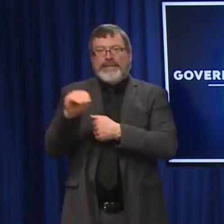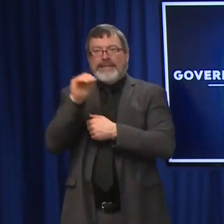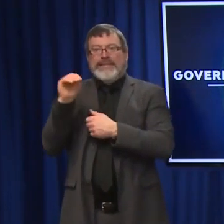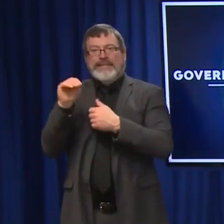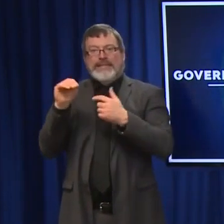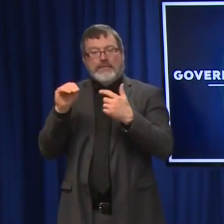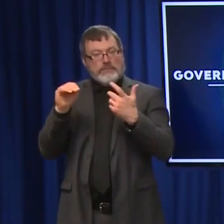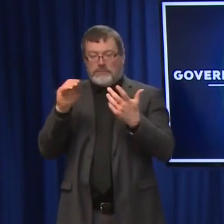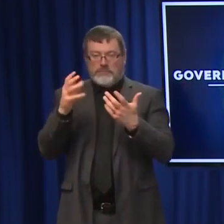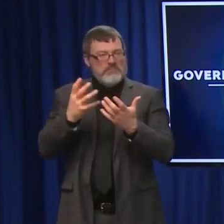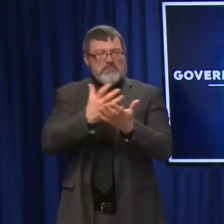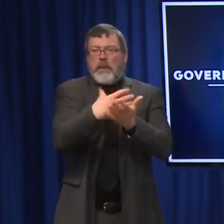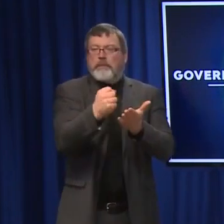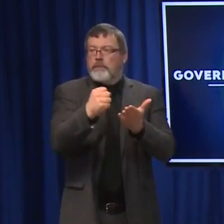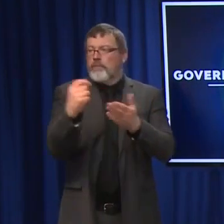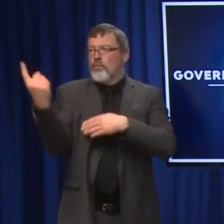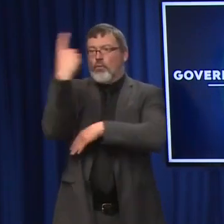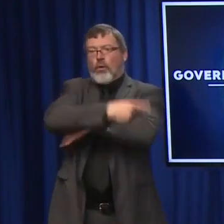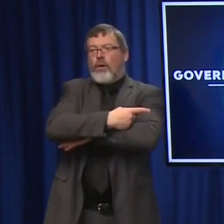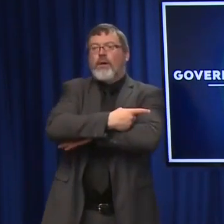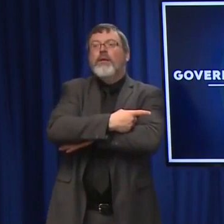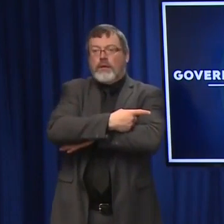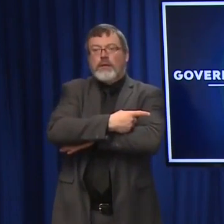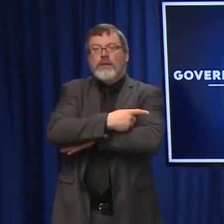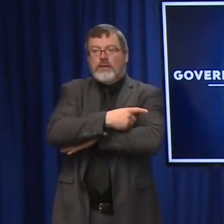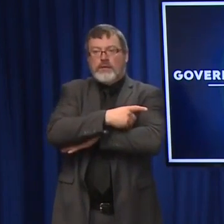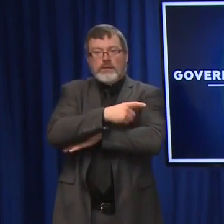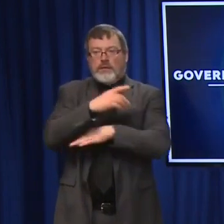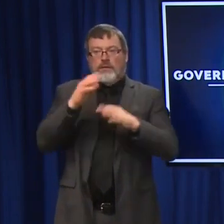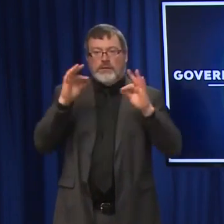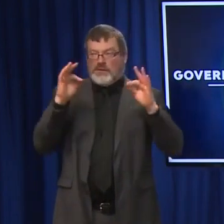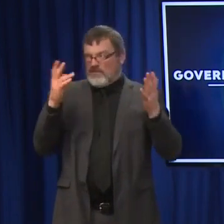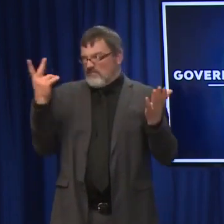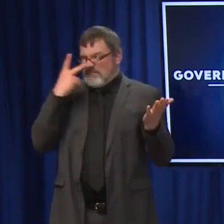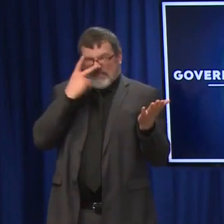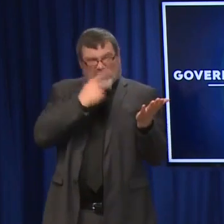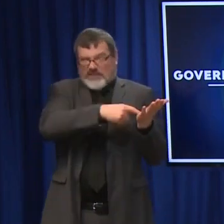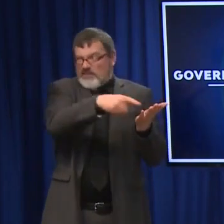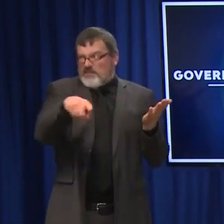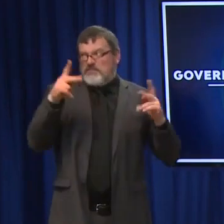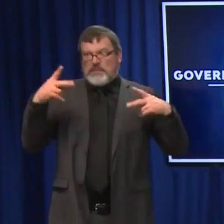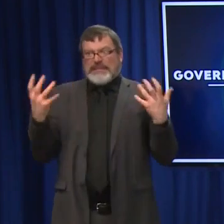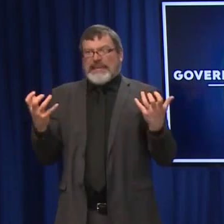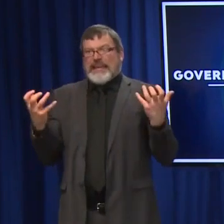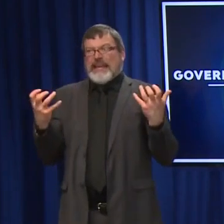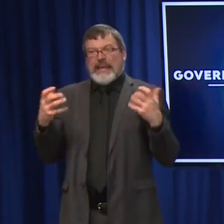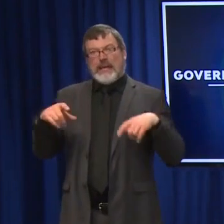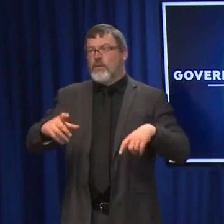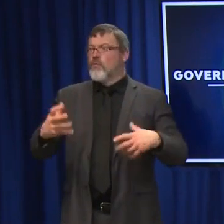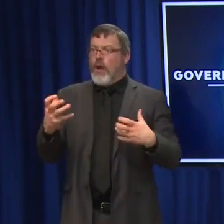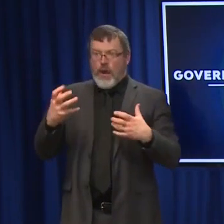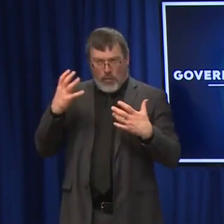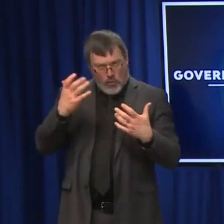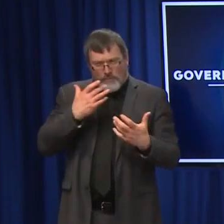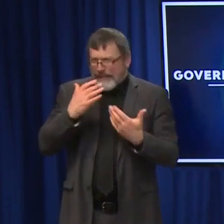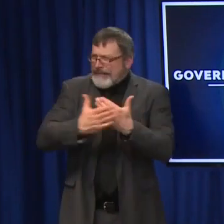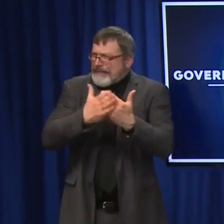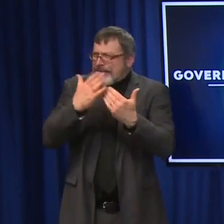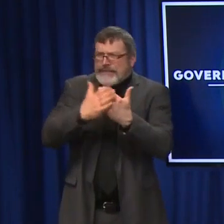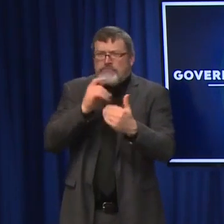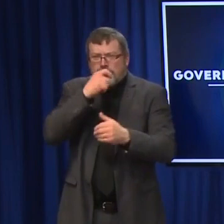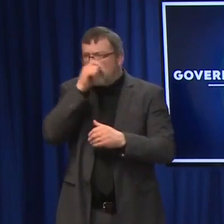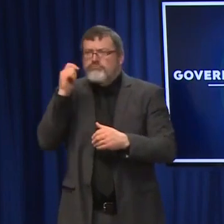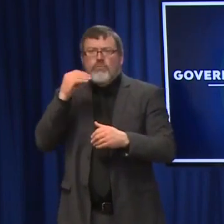day, which was great. It really showed that the demand was there. I think a lot of people appreciated how easy the program was. They clicked a button, and two days later,